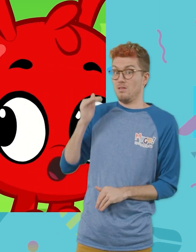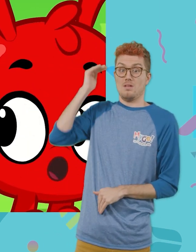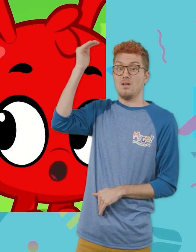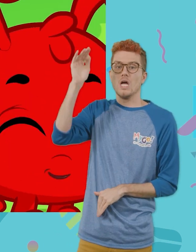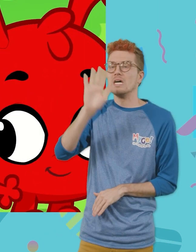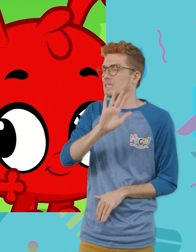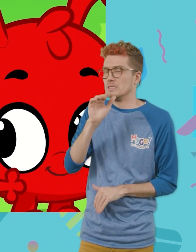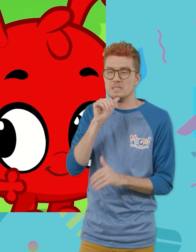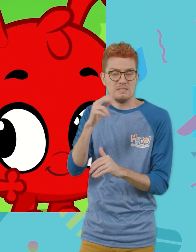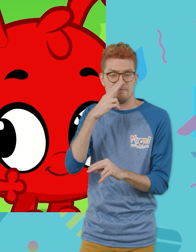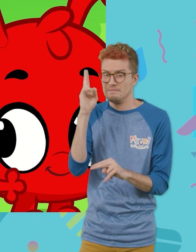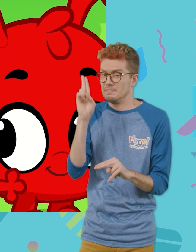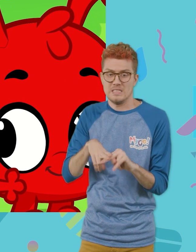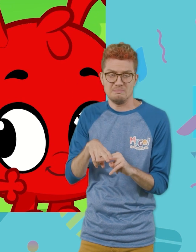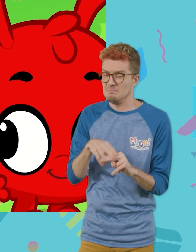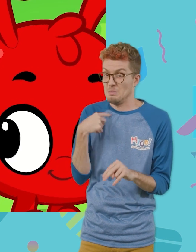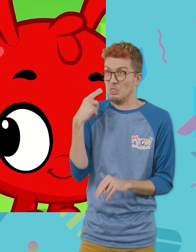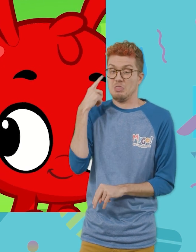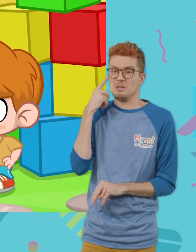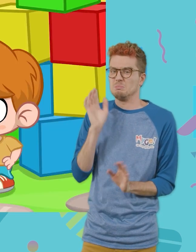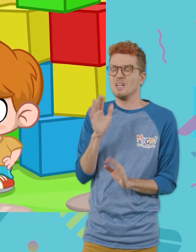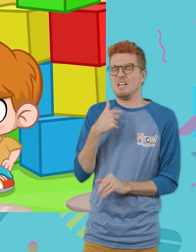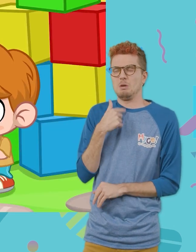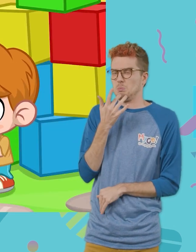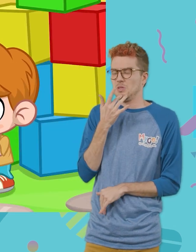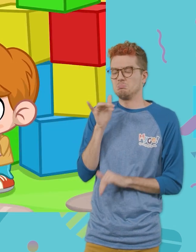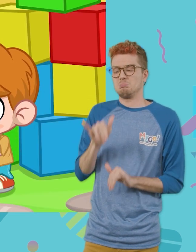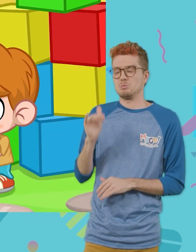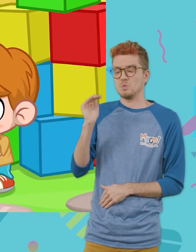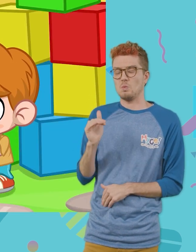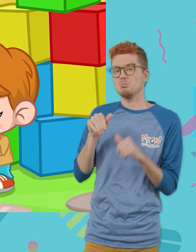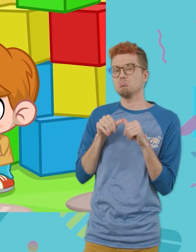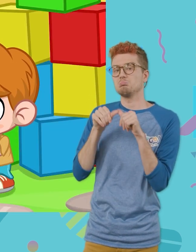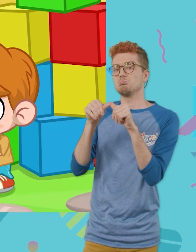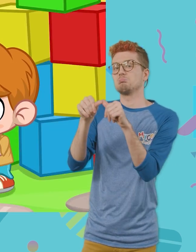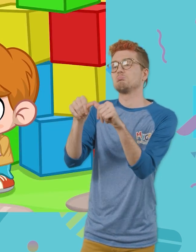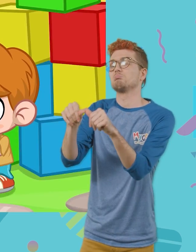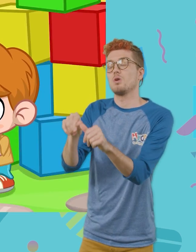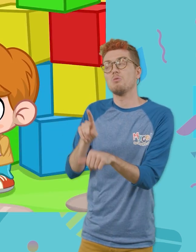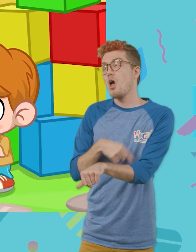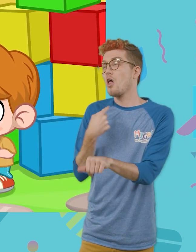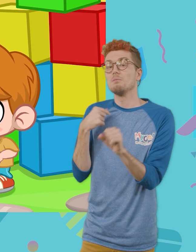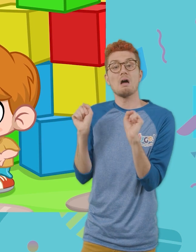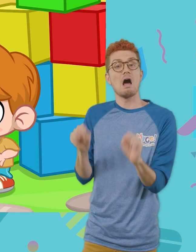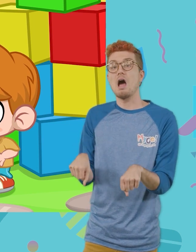was not as much fun as I thought! I'm going to enjoy being a little kid for as long as I can!